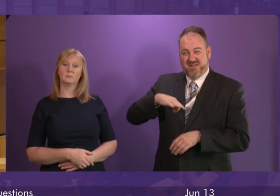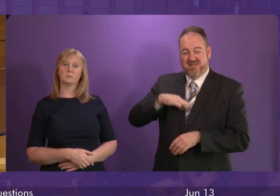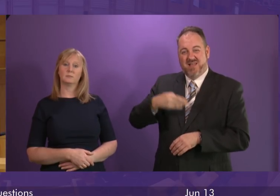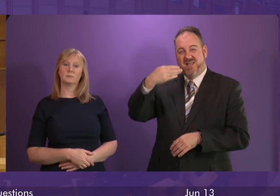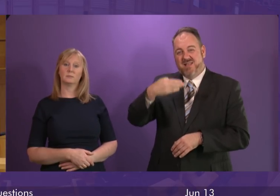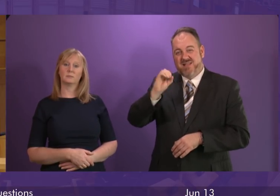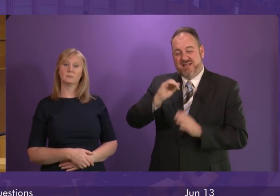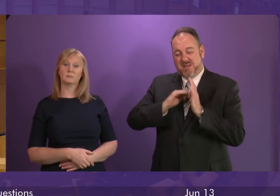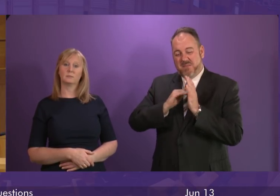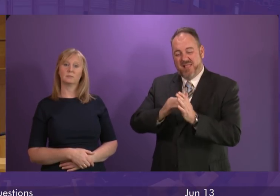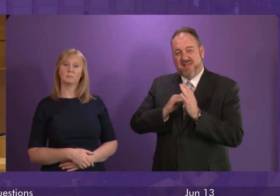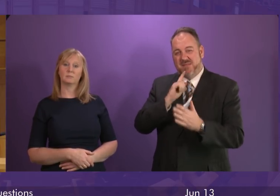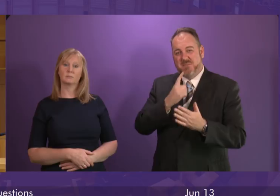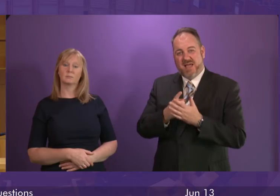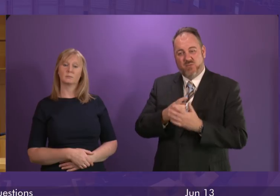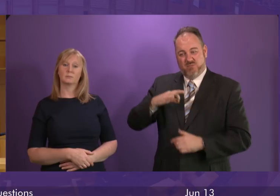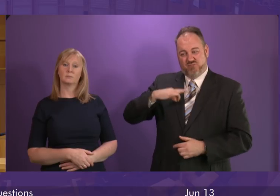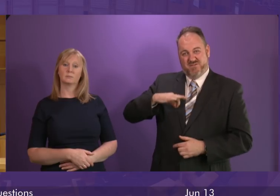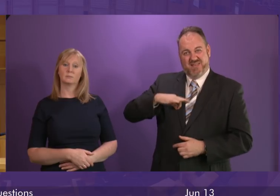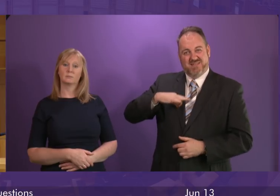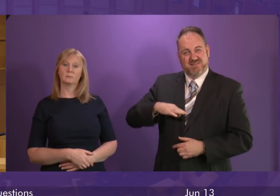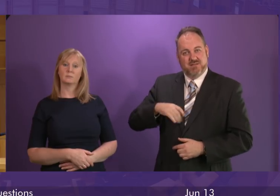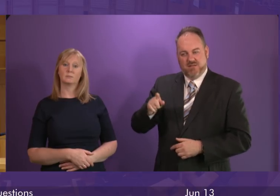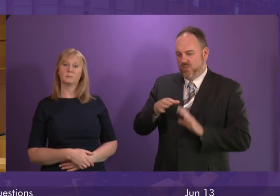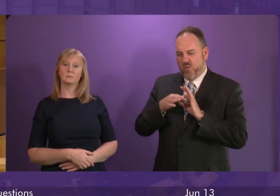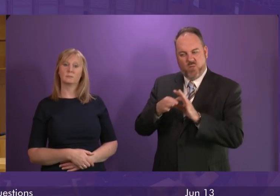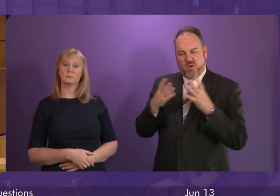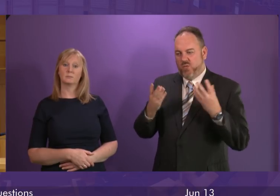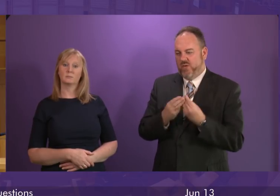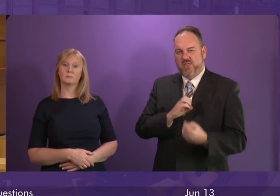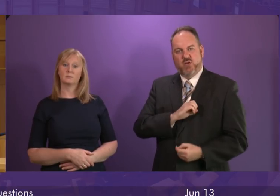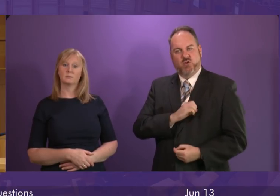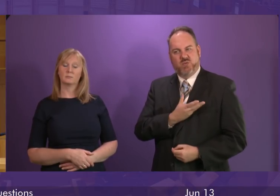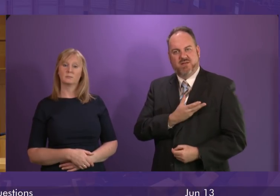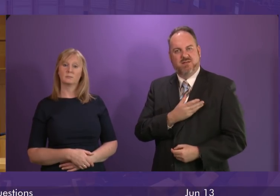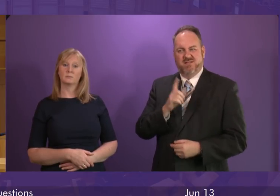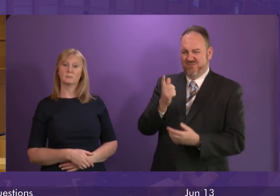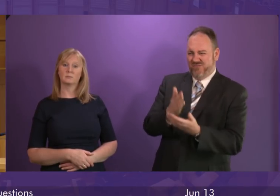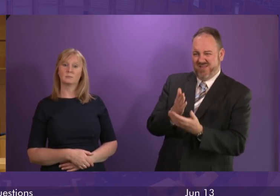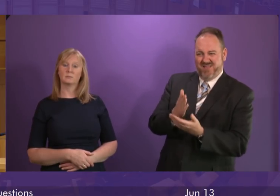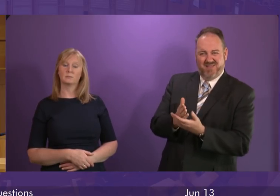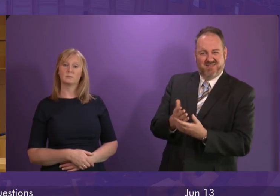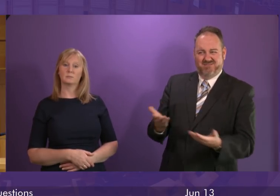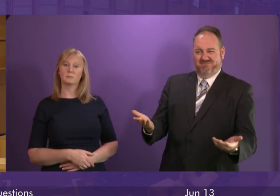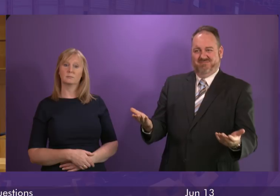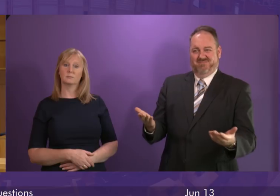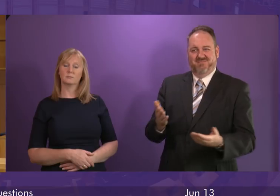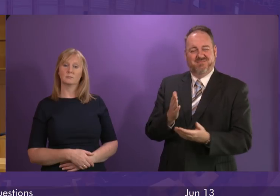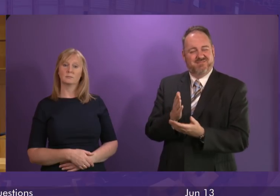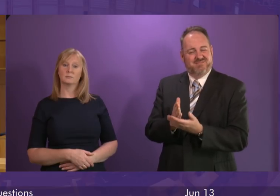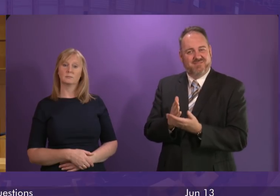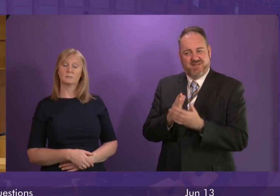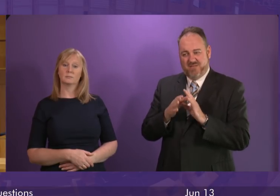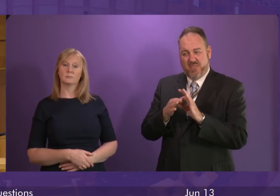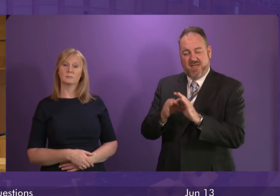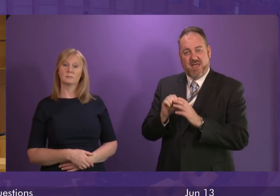million of profits will not work with the union to end this dispute. Given the airport's vast profits, profits that are projected